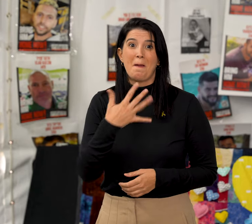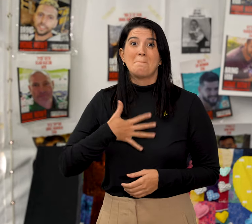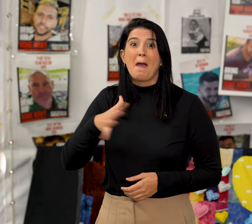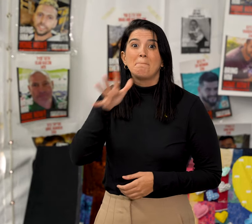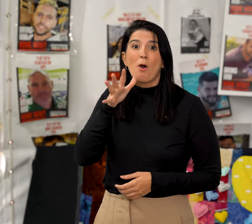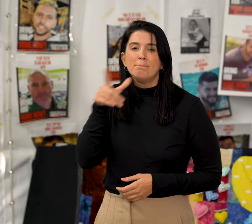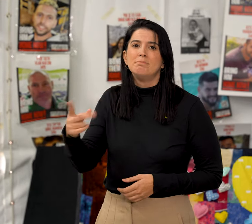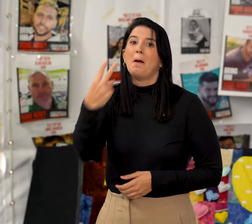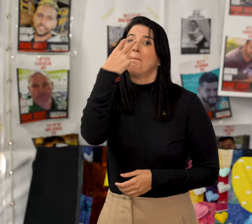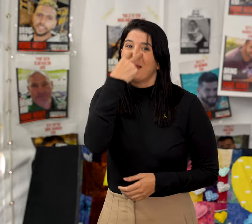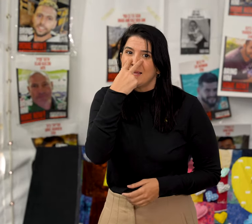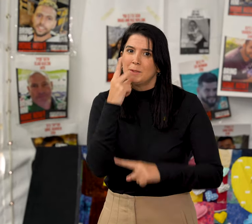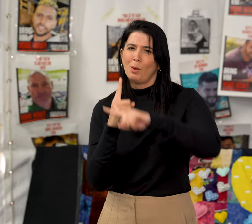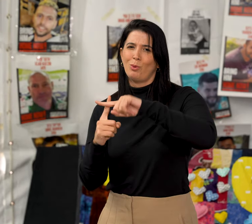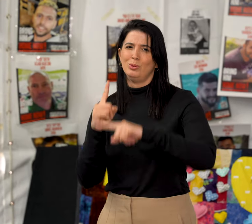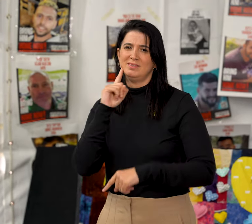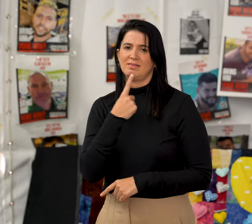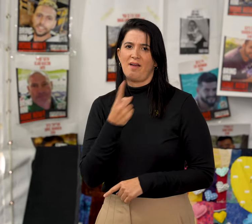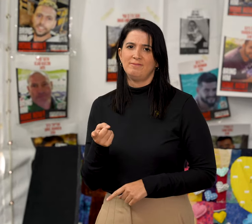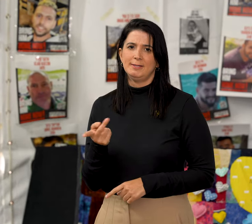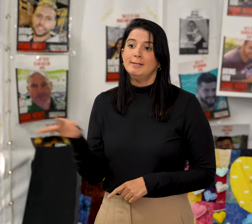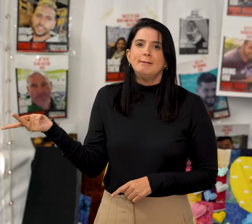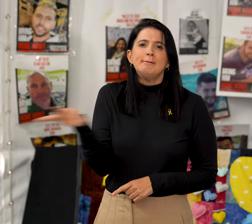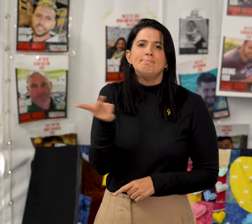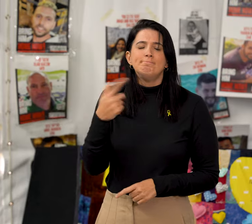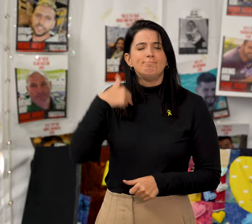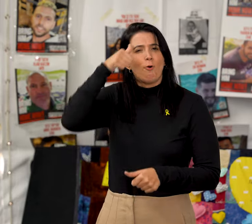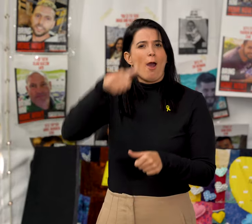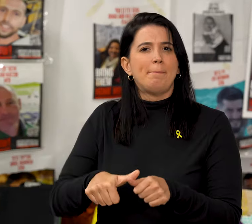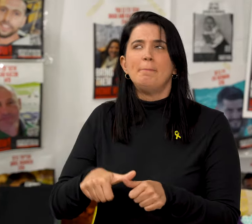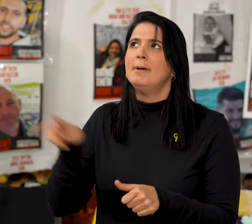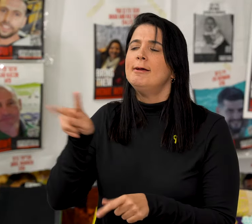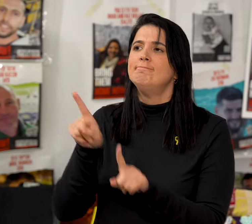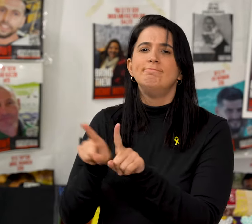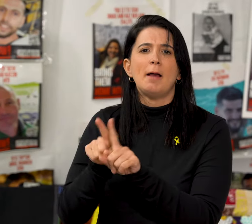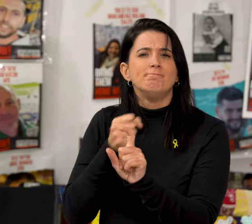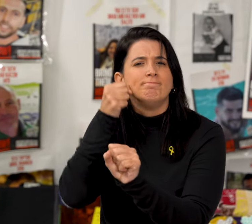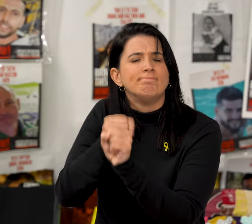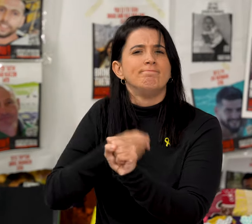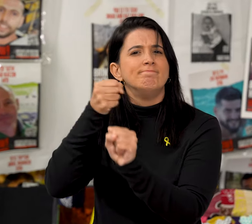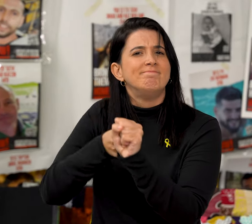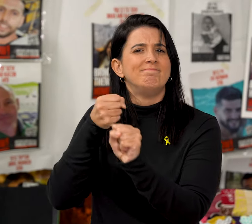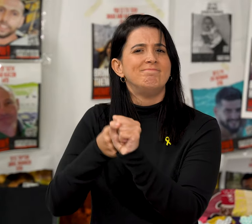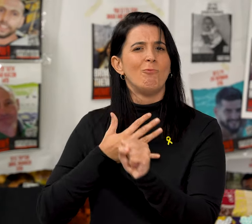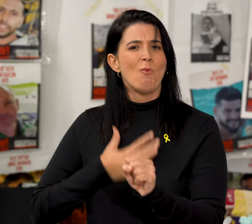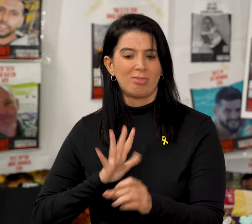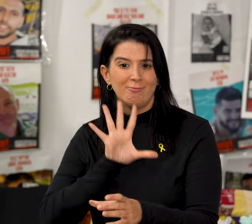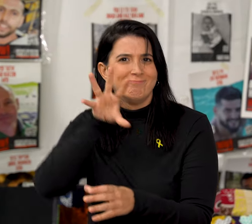both Deaf. My mother, she's Deaf and blind. And both of them, I remember when I grew up, I saw how much they're